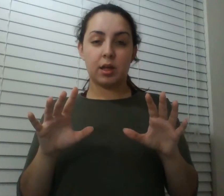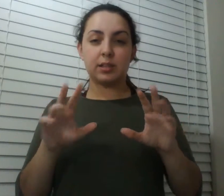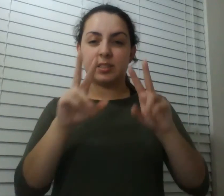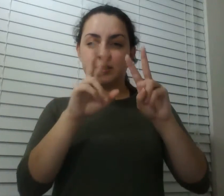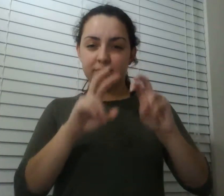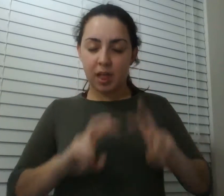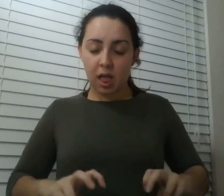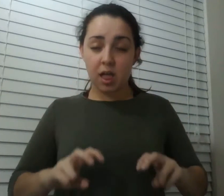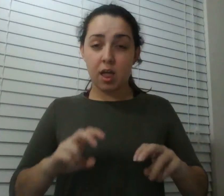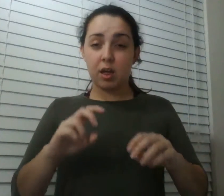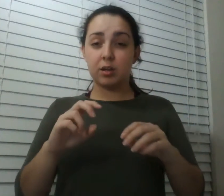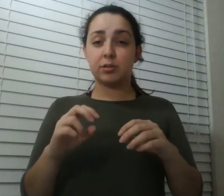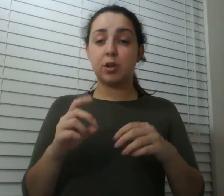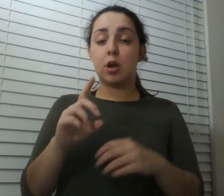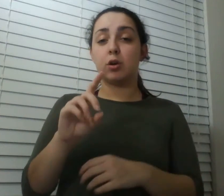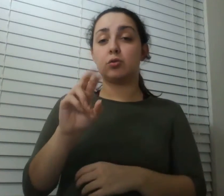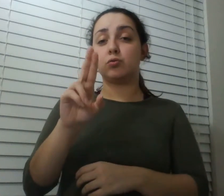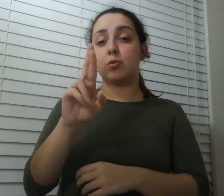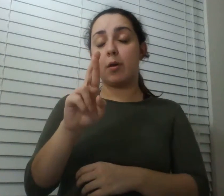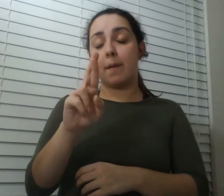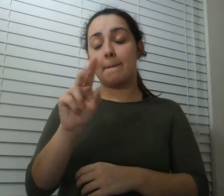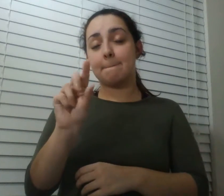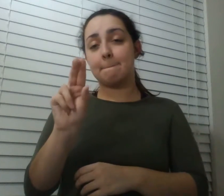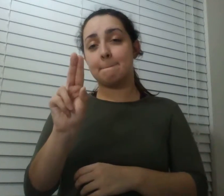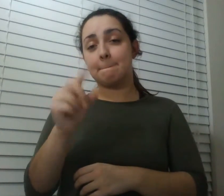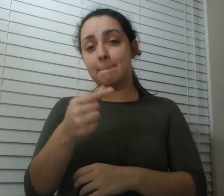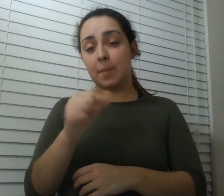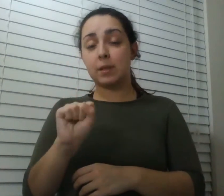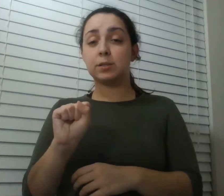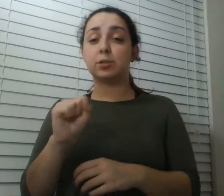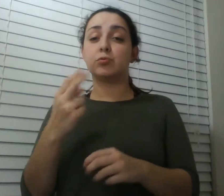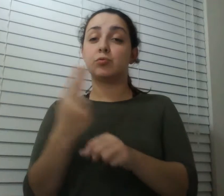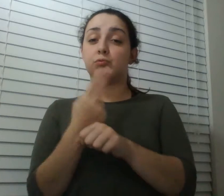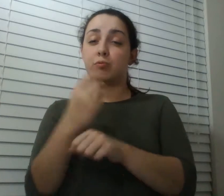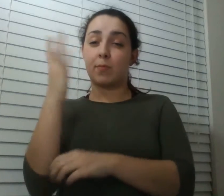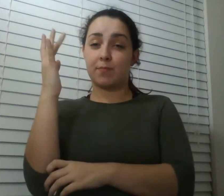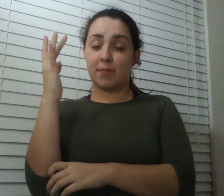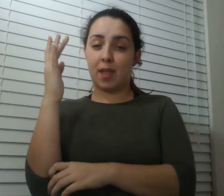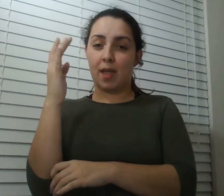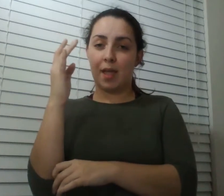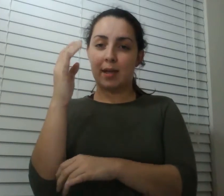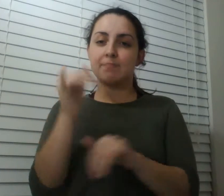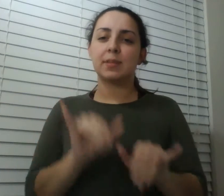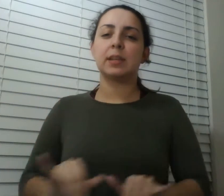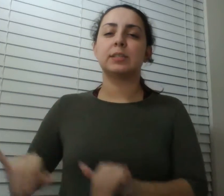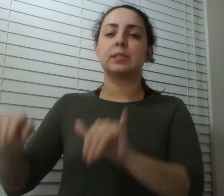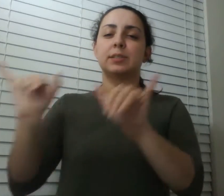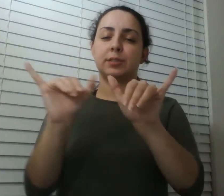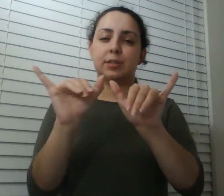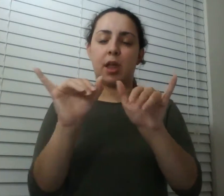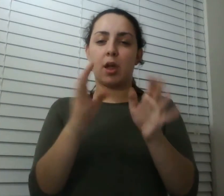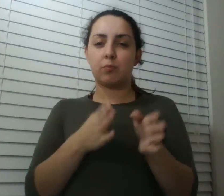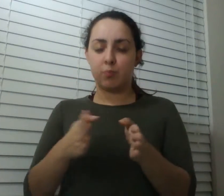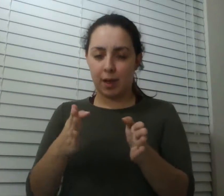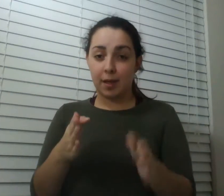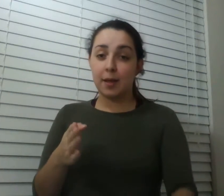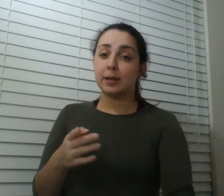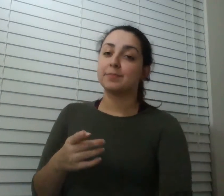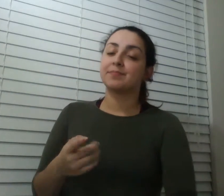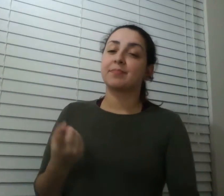them in a standard way but they weren't actually sure how much pain women were really in and i guess you kind of have to know that in order to know